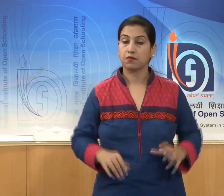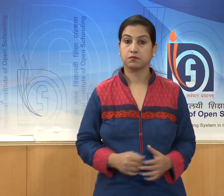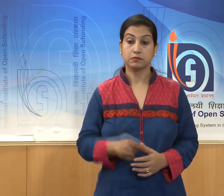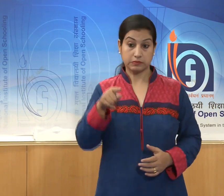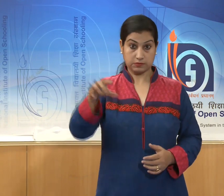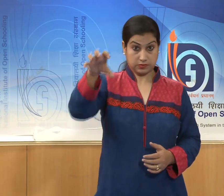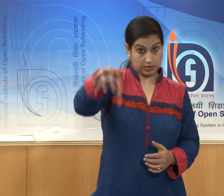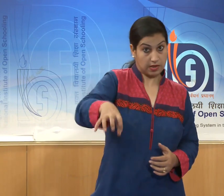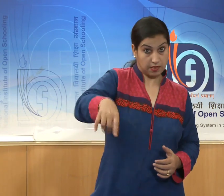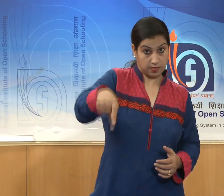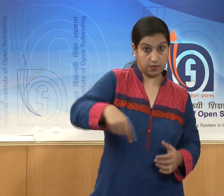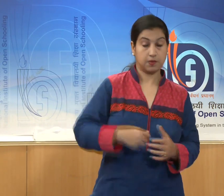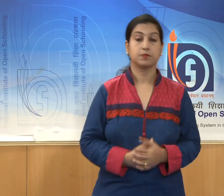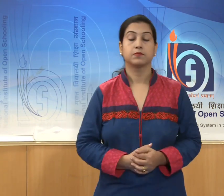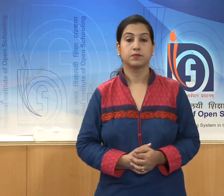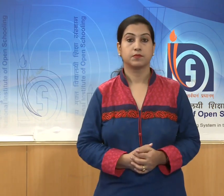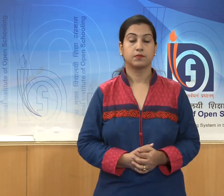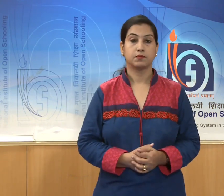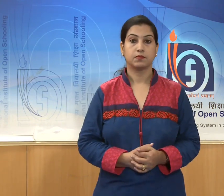of Madhya Pradesh.